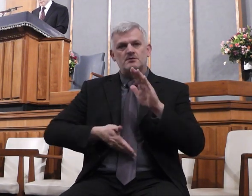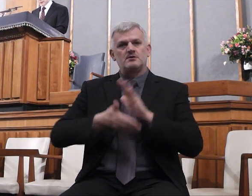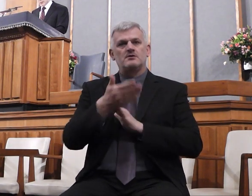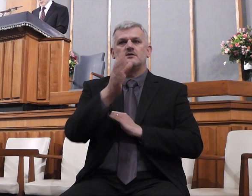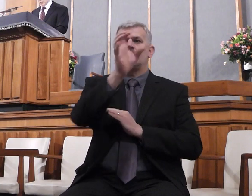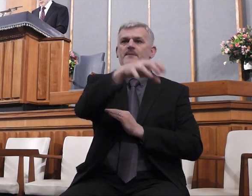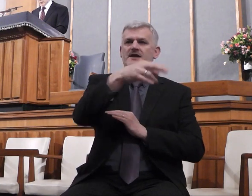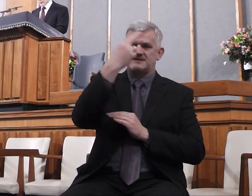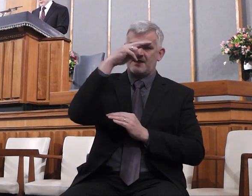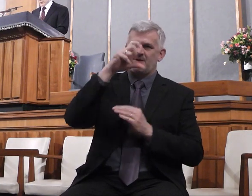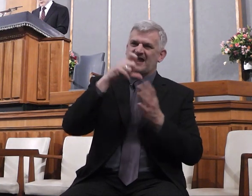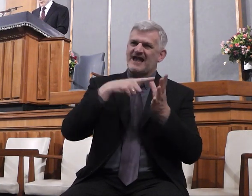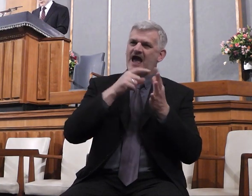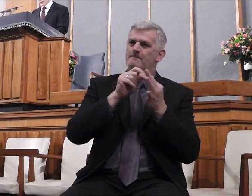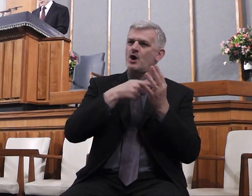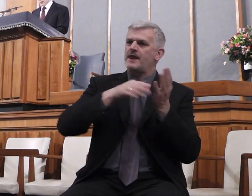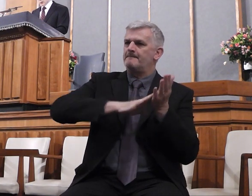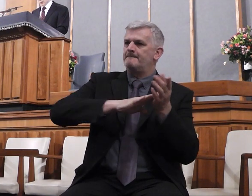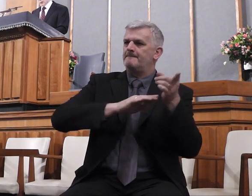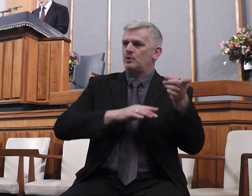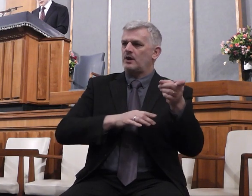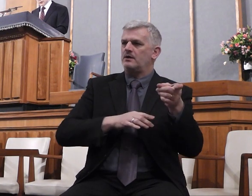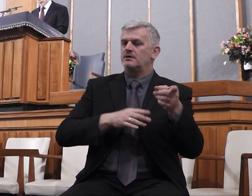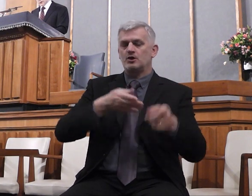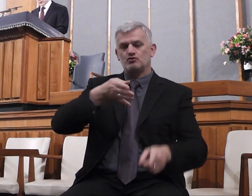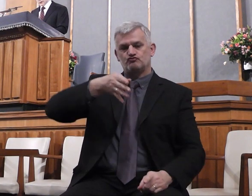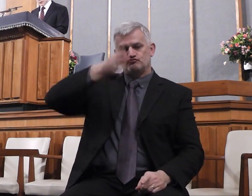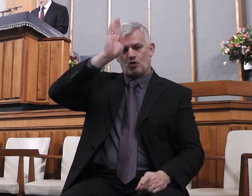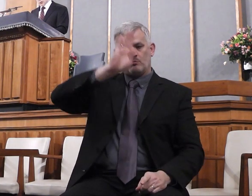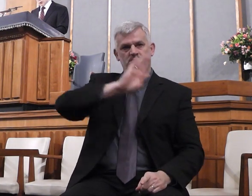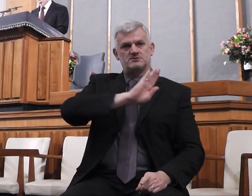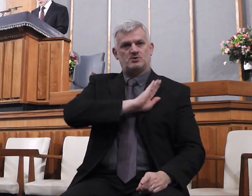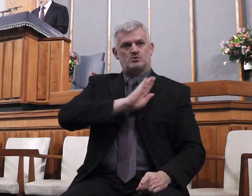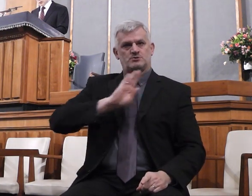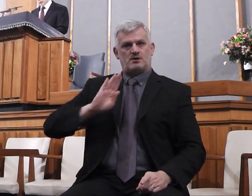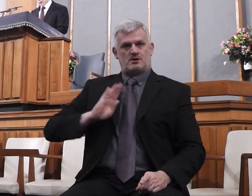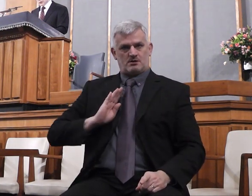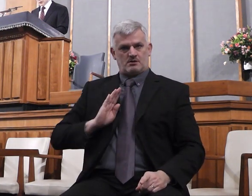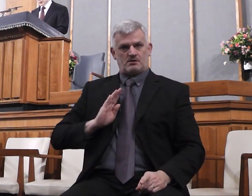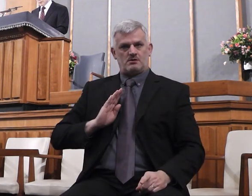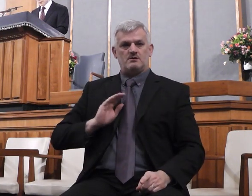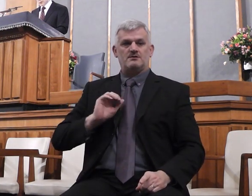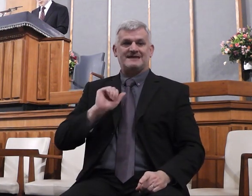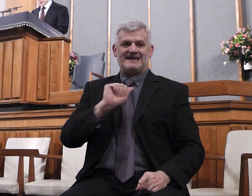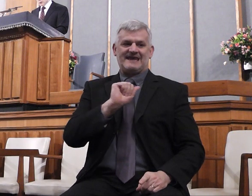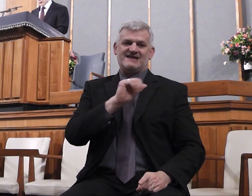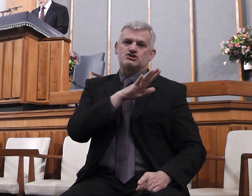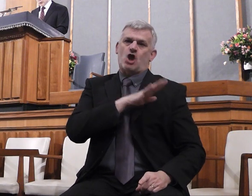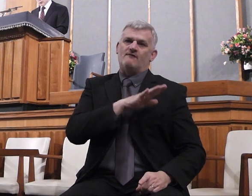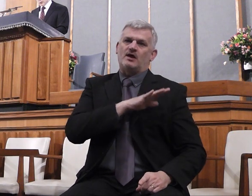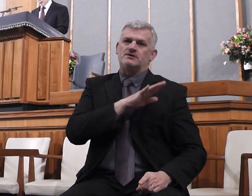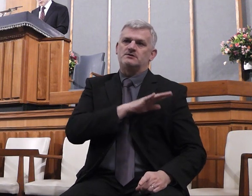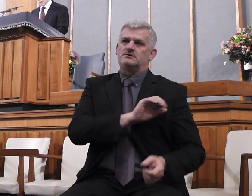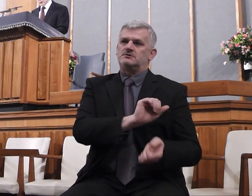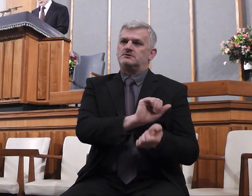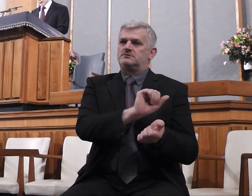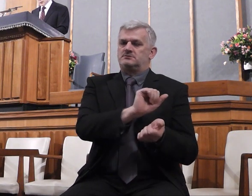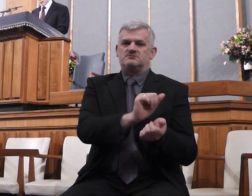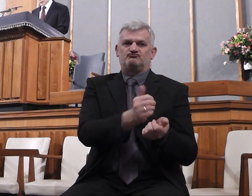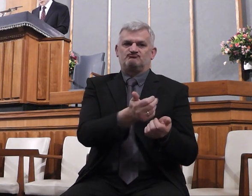and a certain centurion servant who was dear unto him, was sick and ready to die.